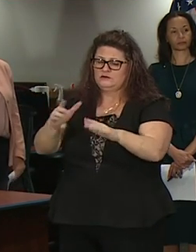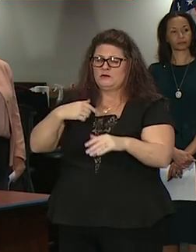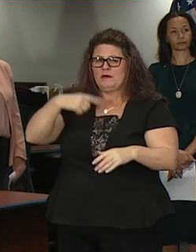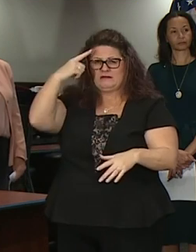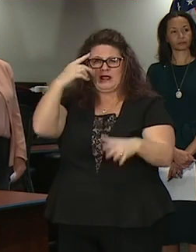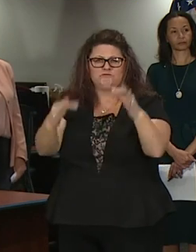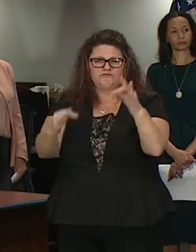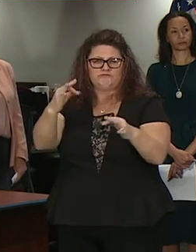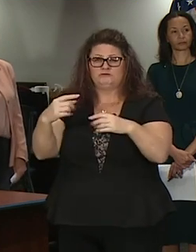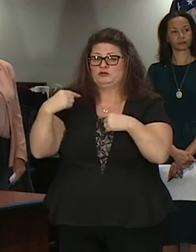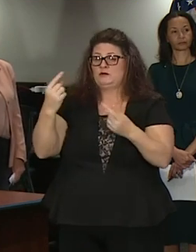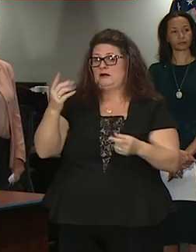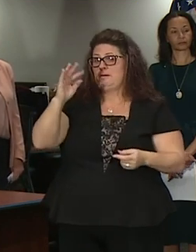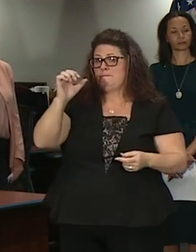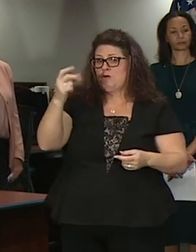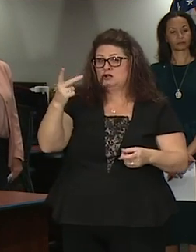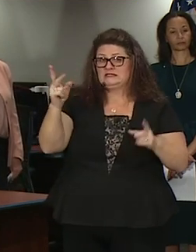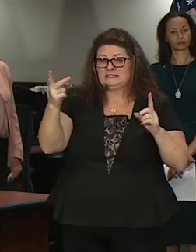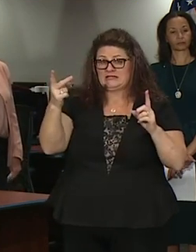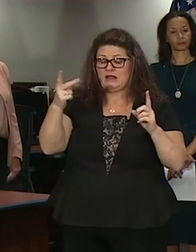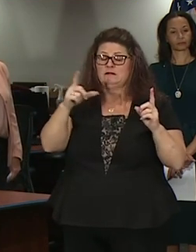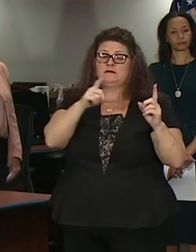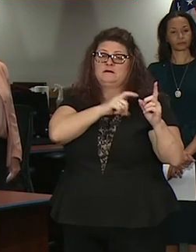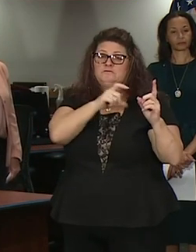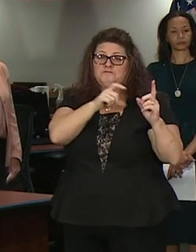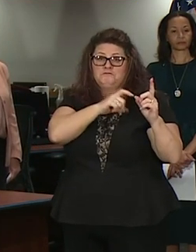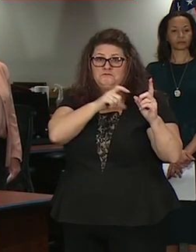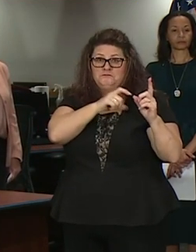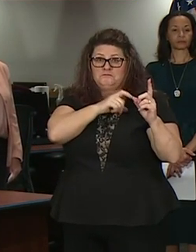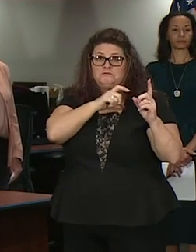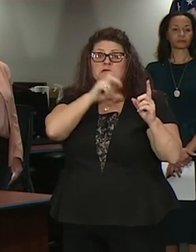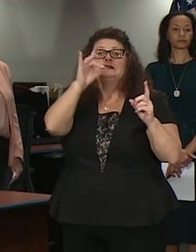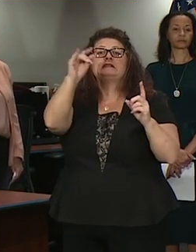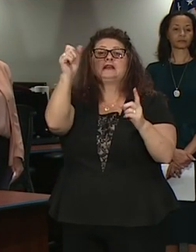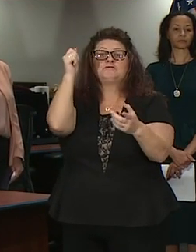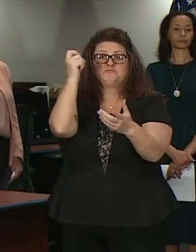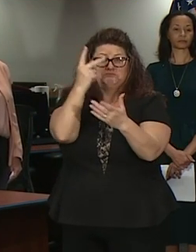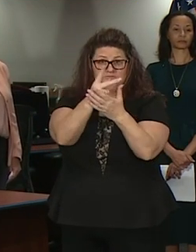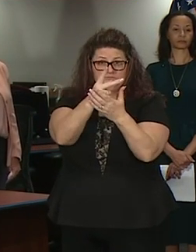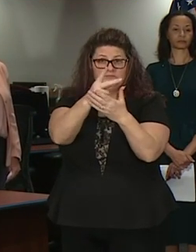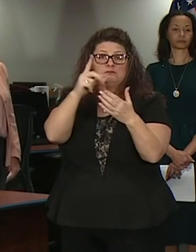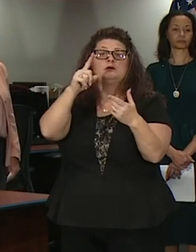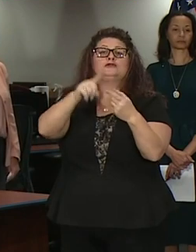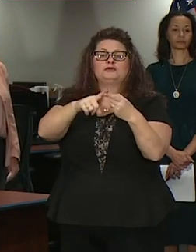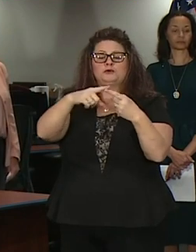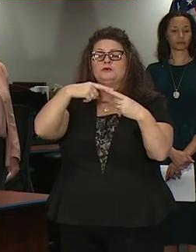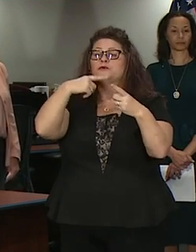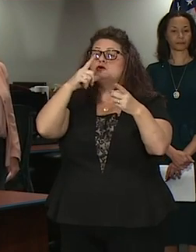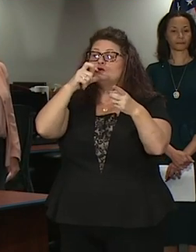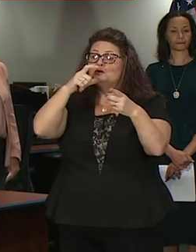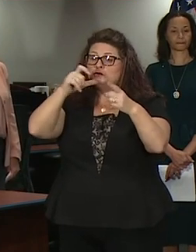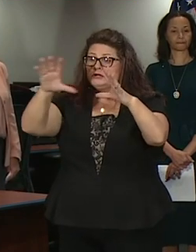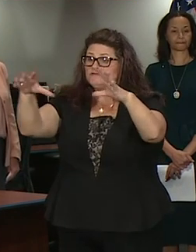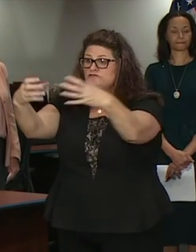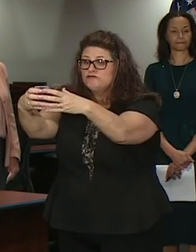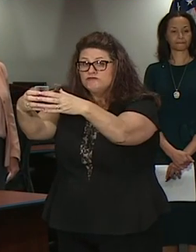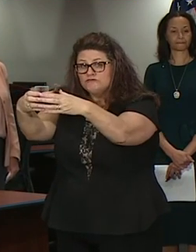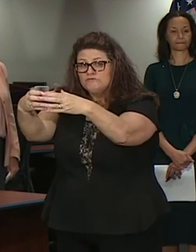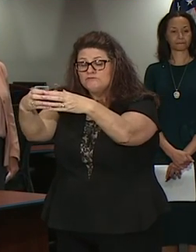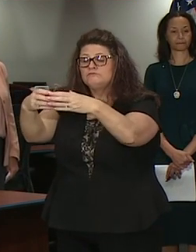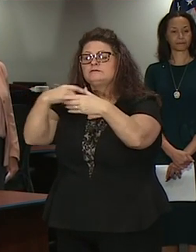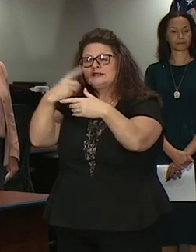March the second I've had the law enforcement authorized to disperse groups that are endangering public health